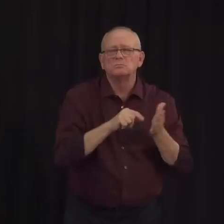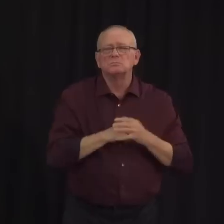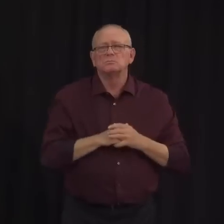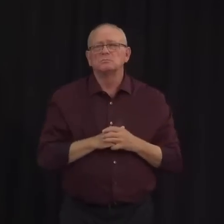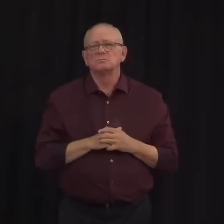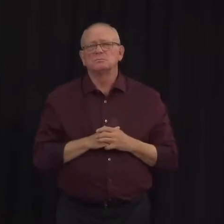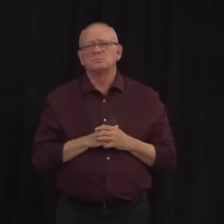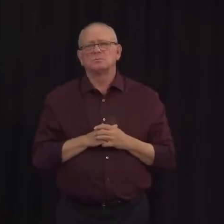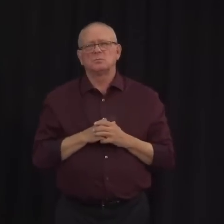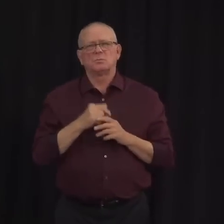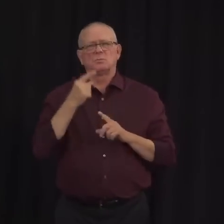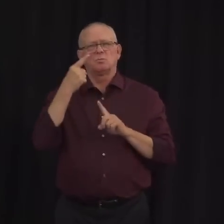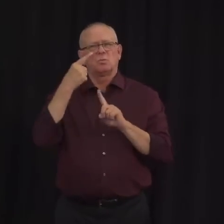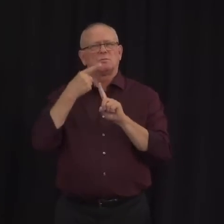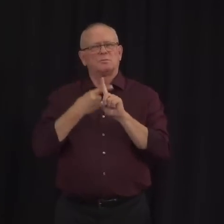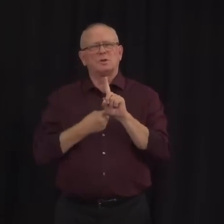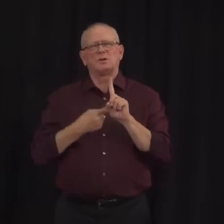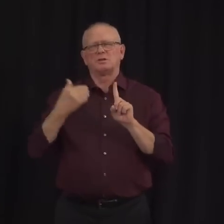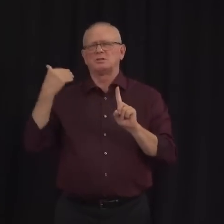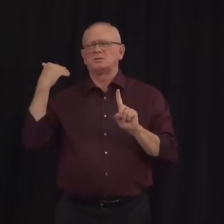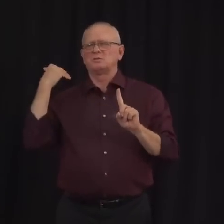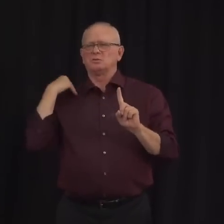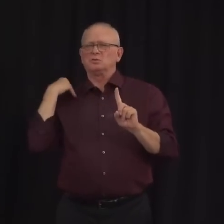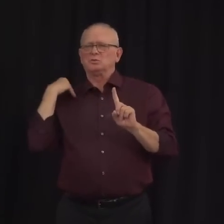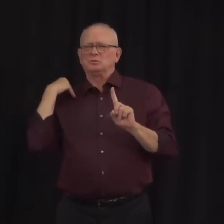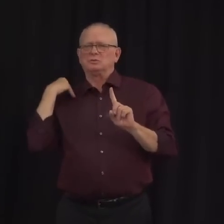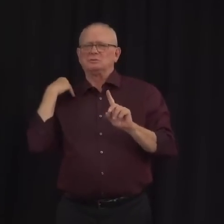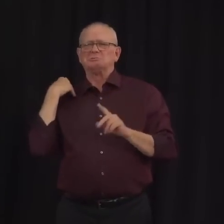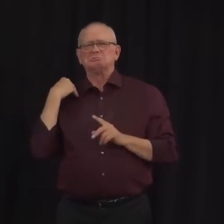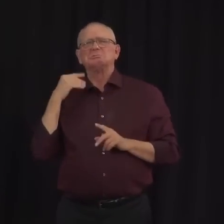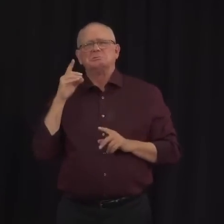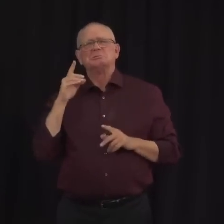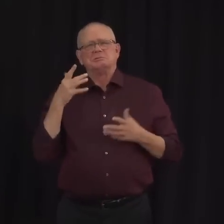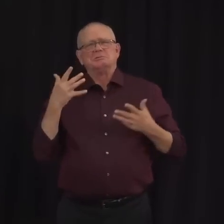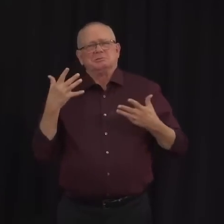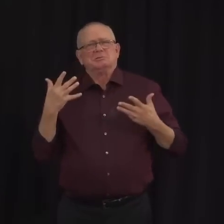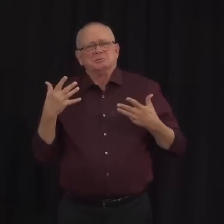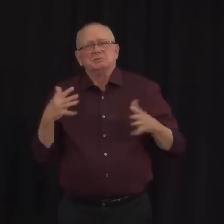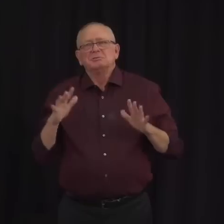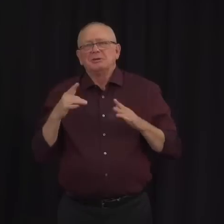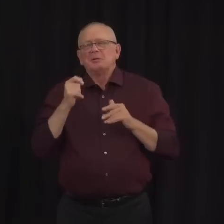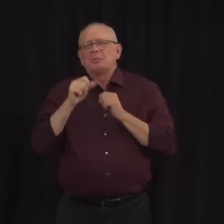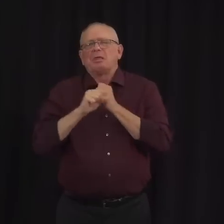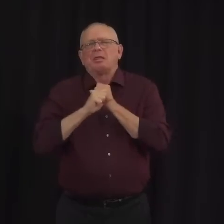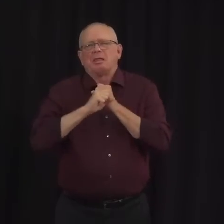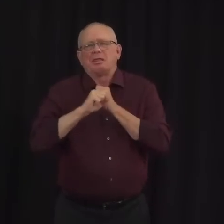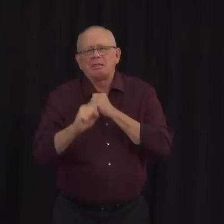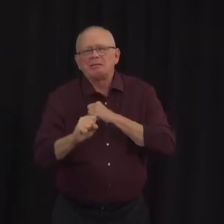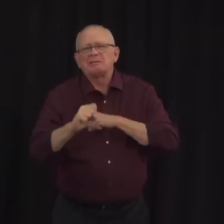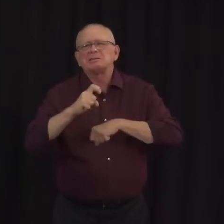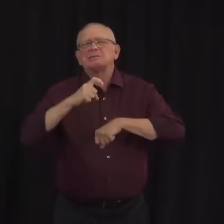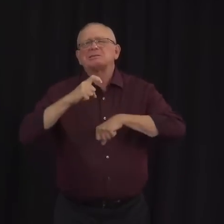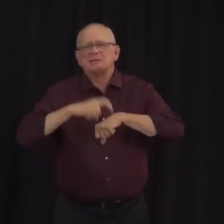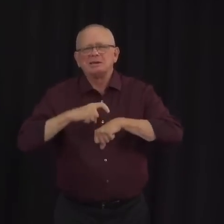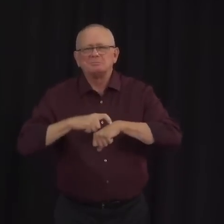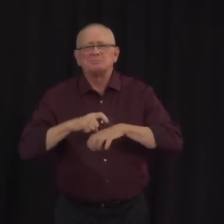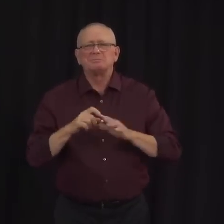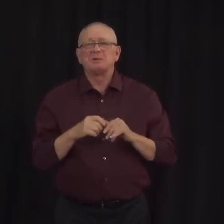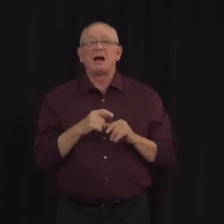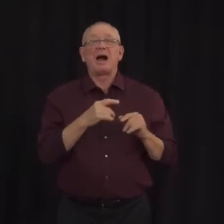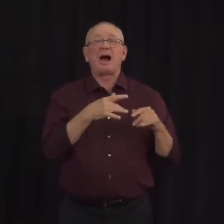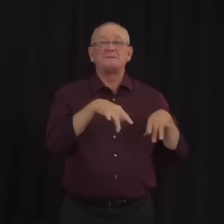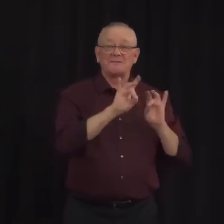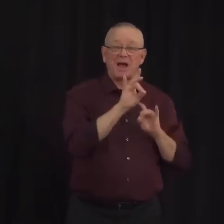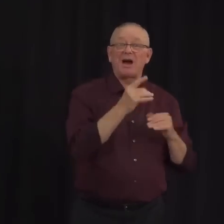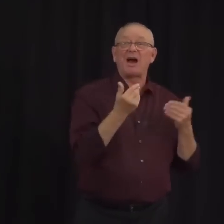month ago been experiencing some challenges with the timelines on contact tracing. So when a positive test result became available, it